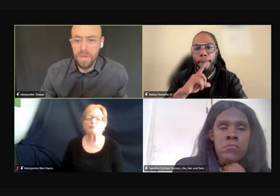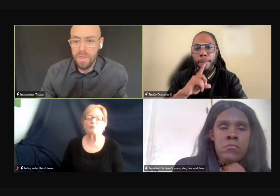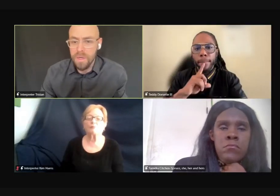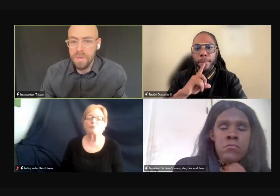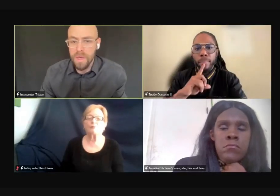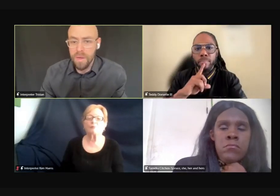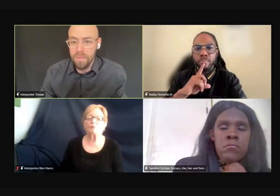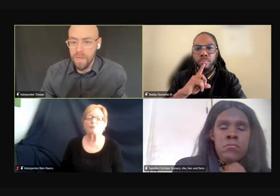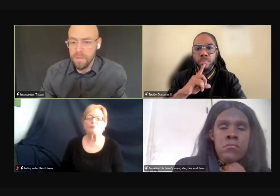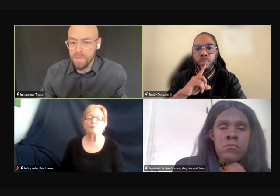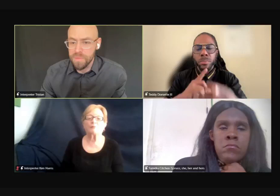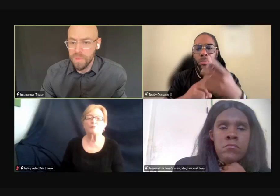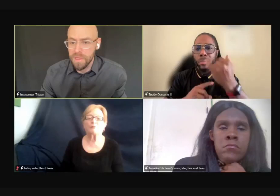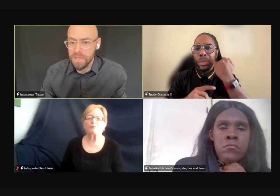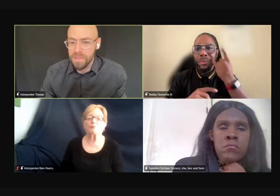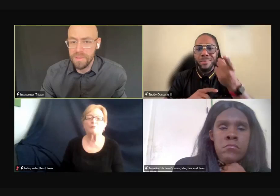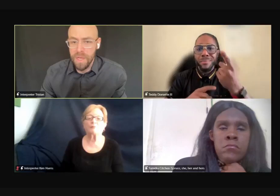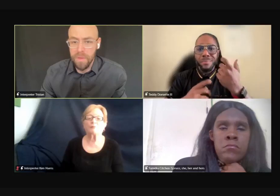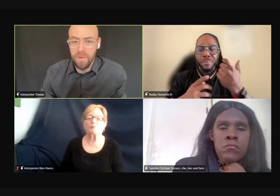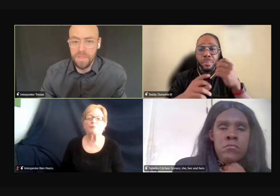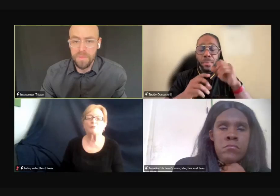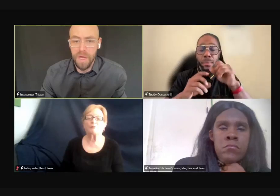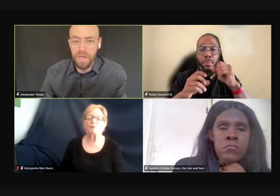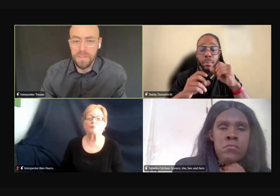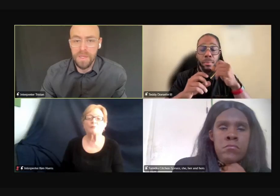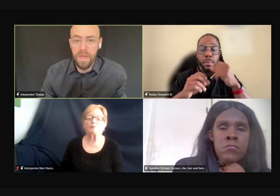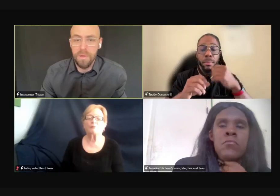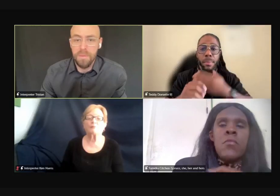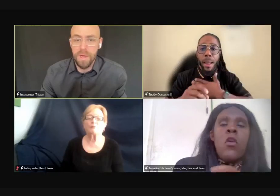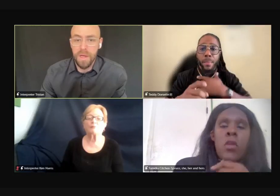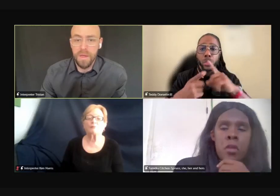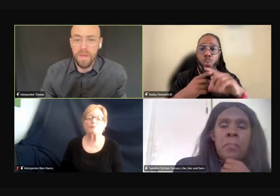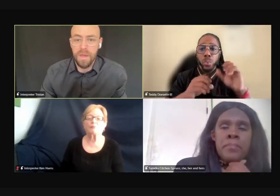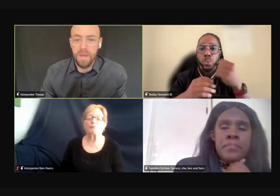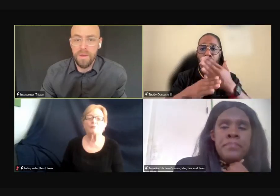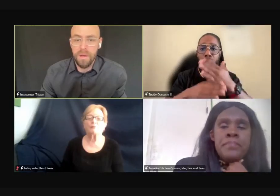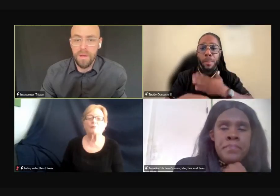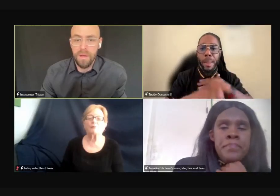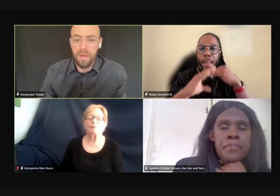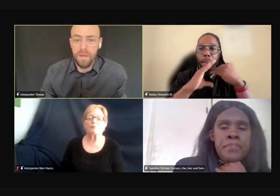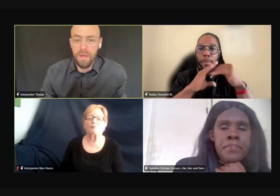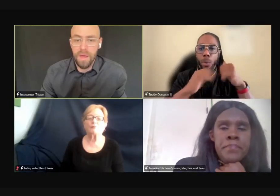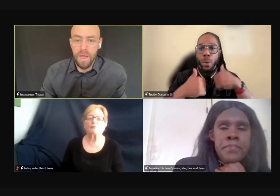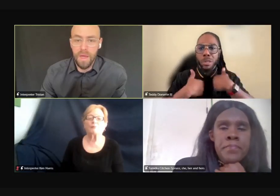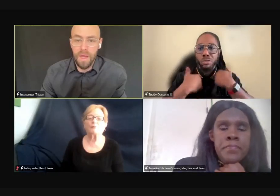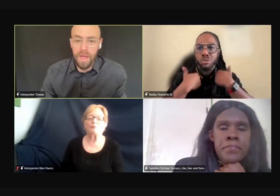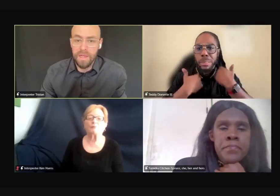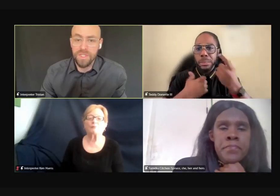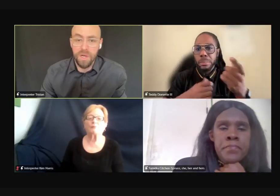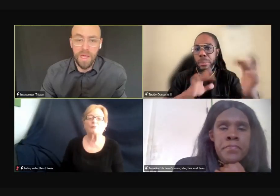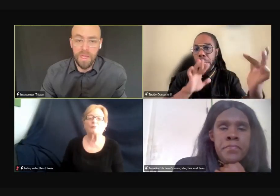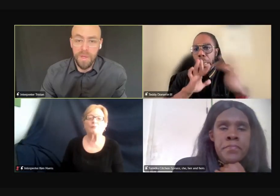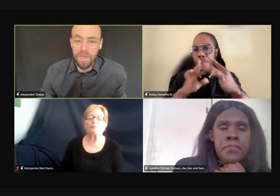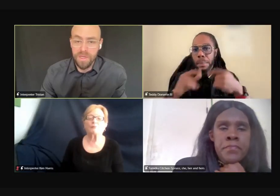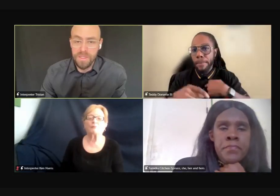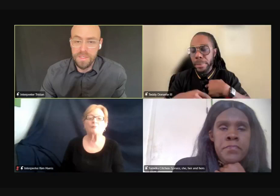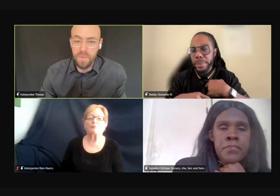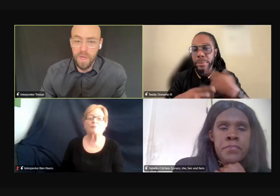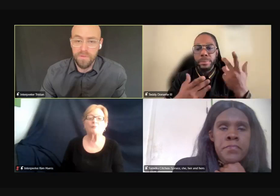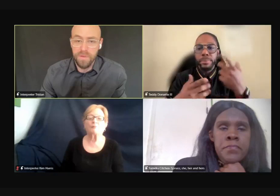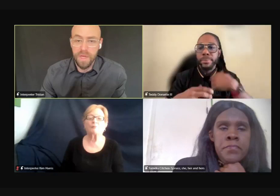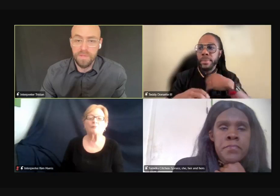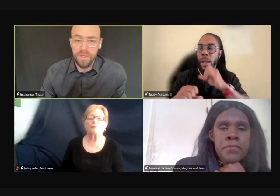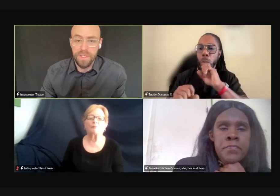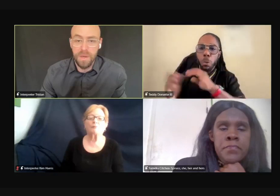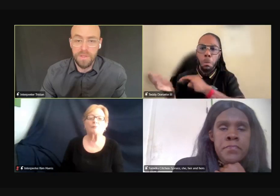planning to, um, I just plan to type out a response, but I could share my email address